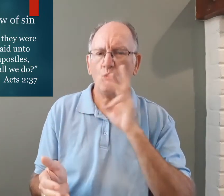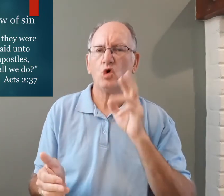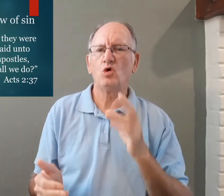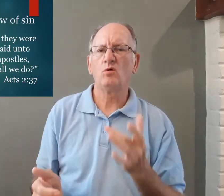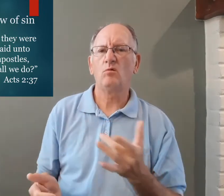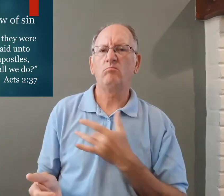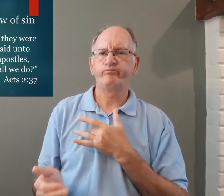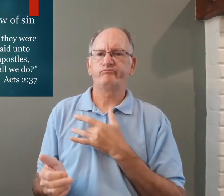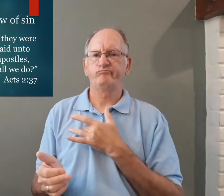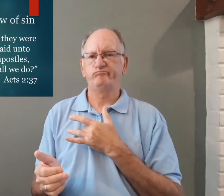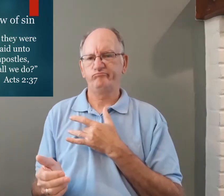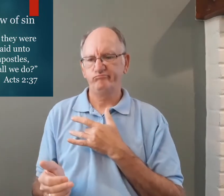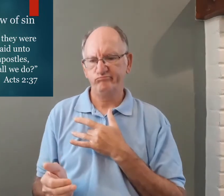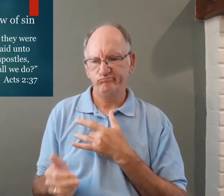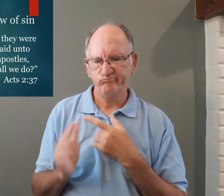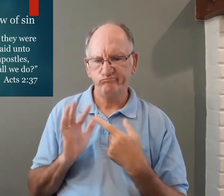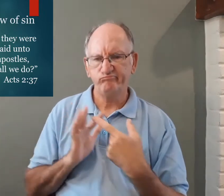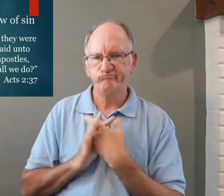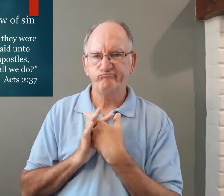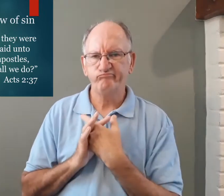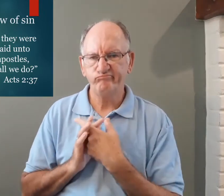they were pricked in their heart